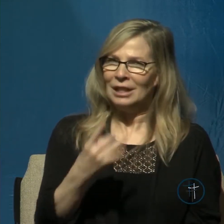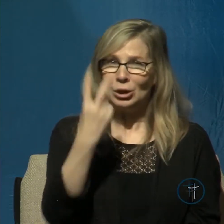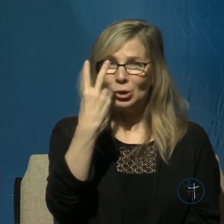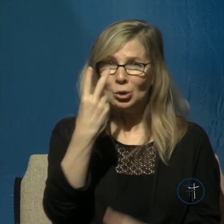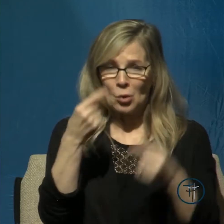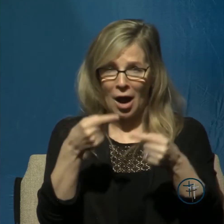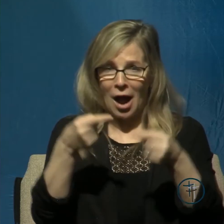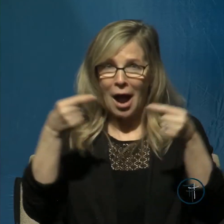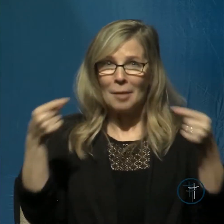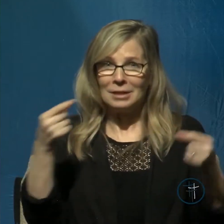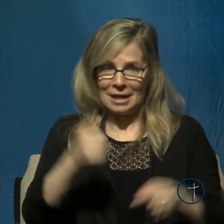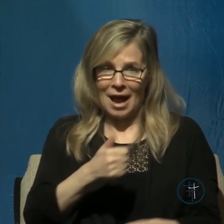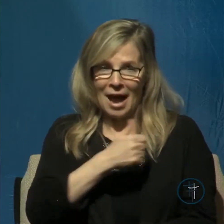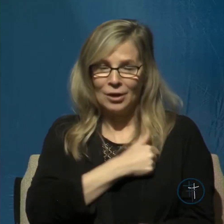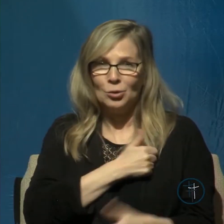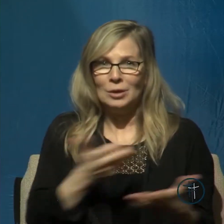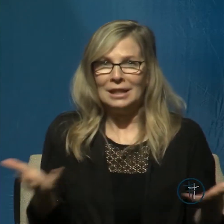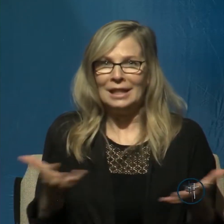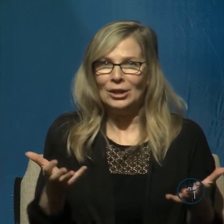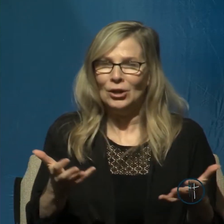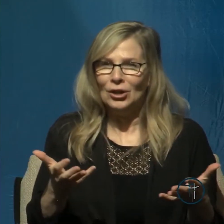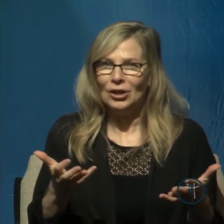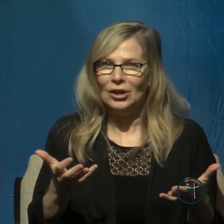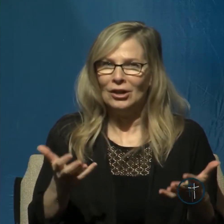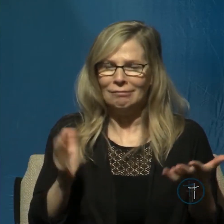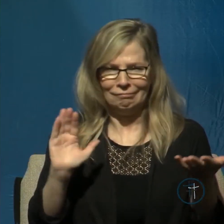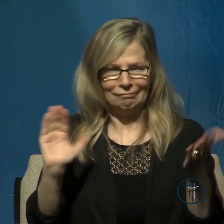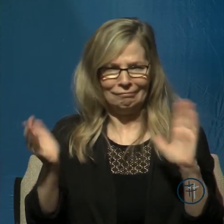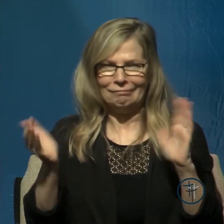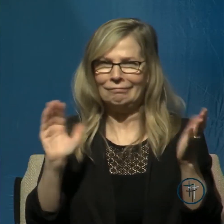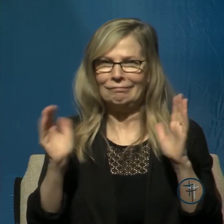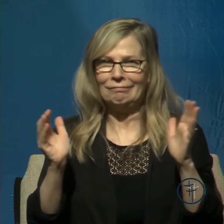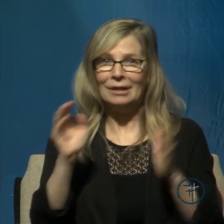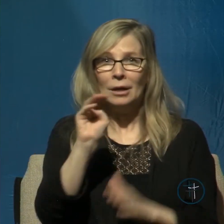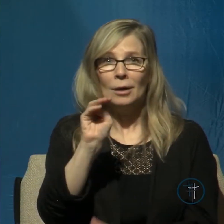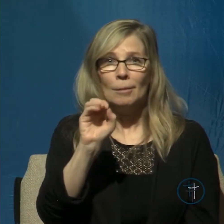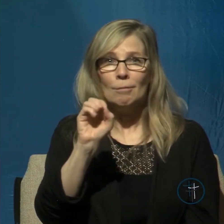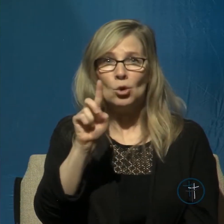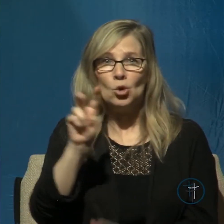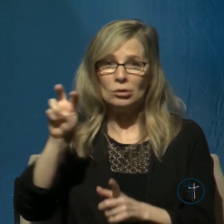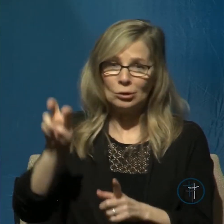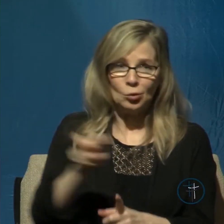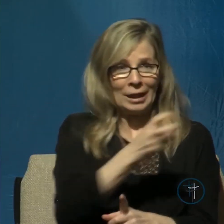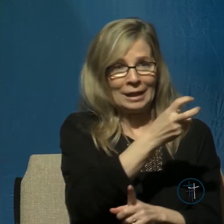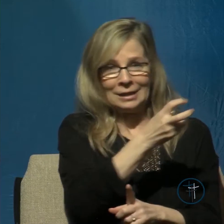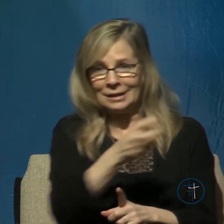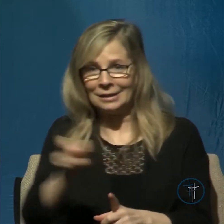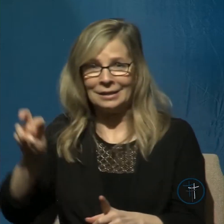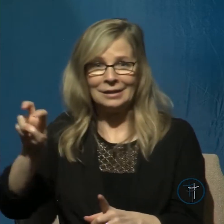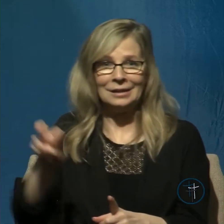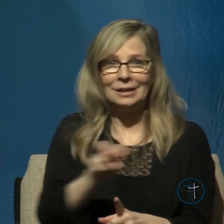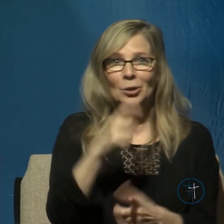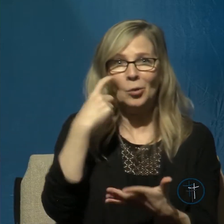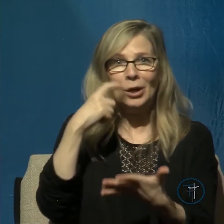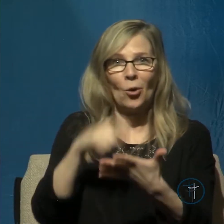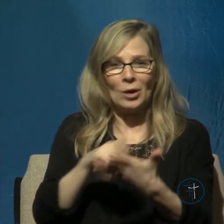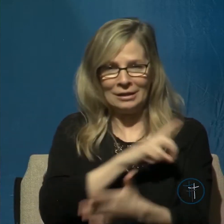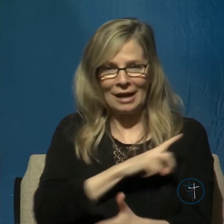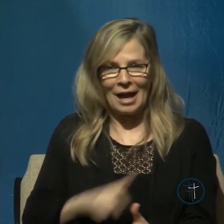these contrasting mood swings that David expresses here in Psalm 27? On the one hand,